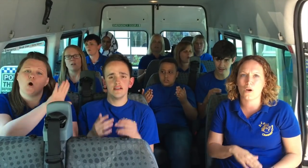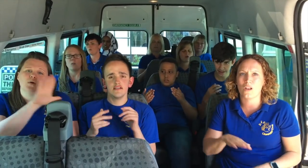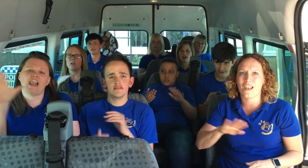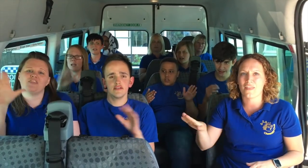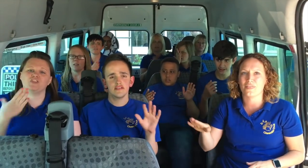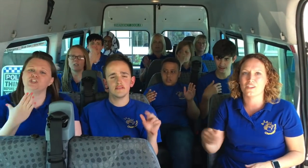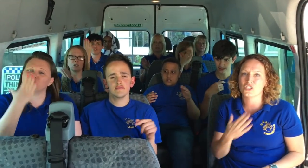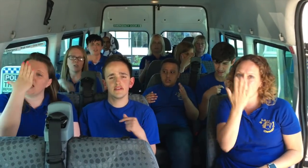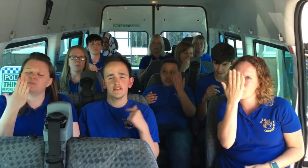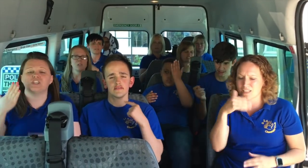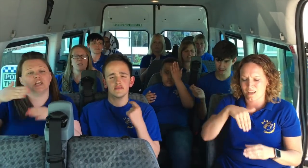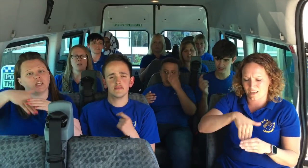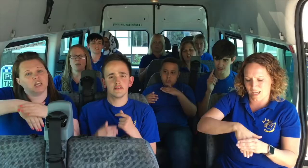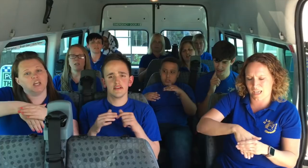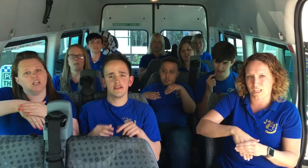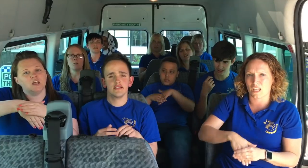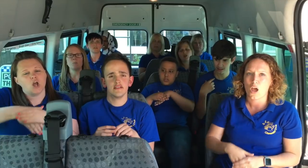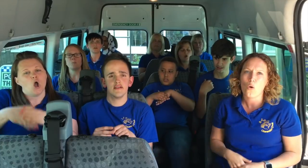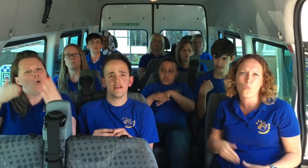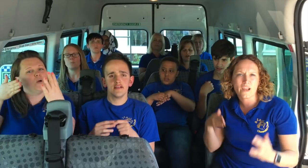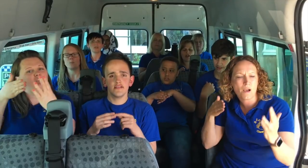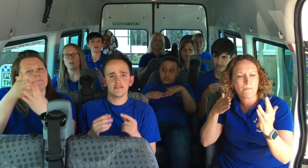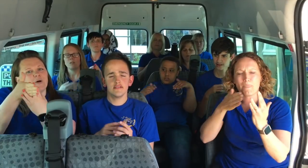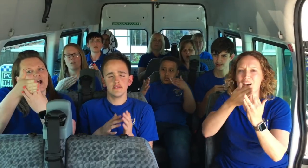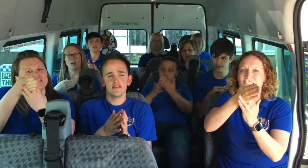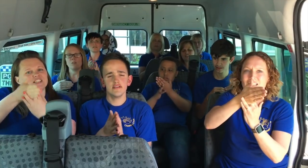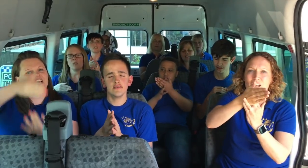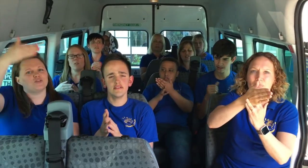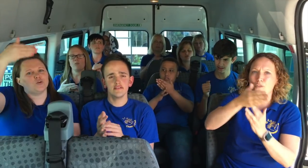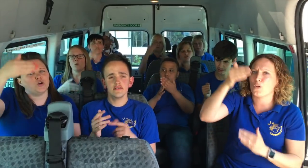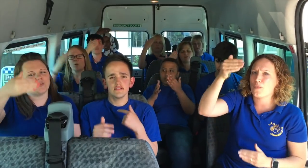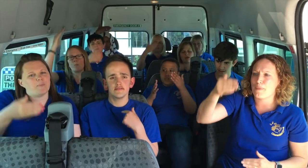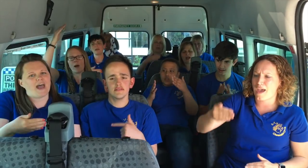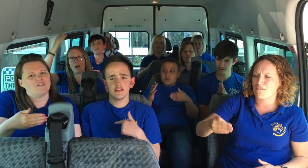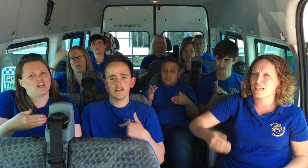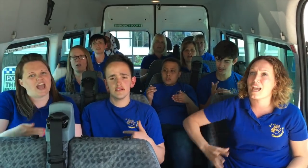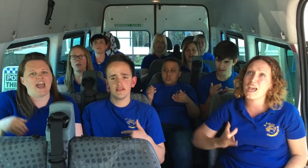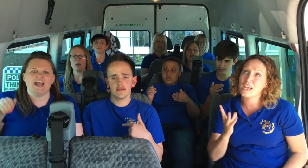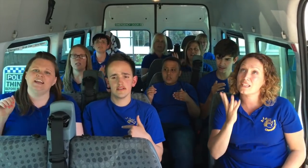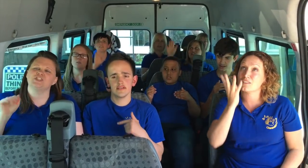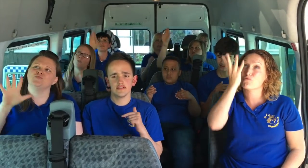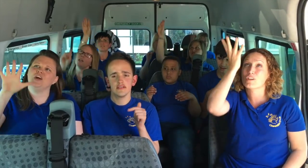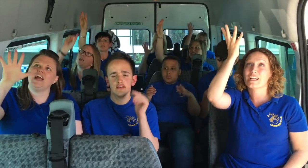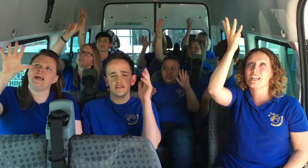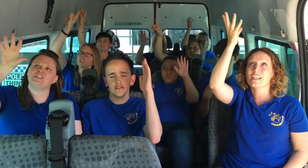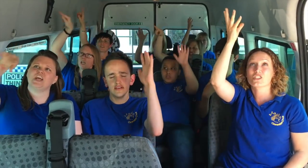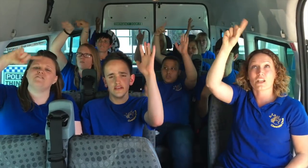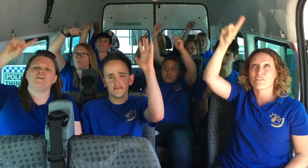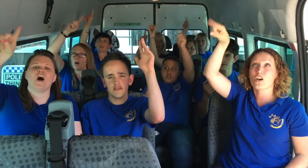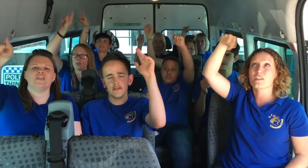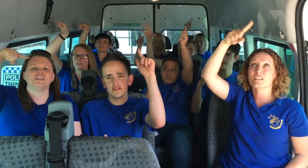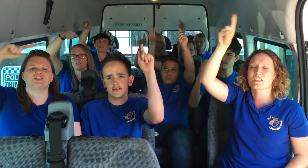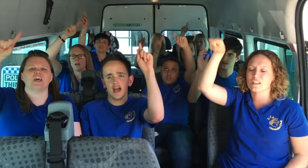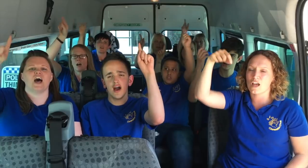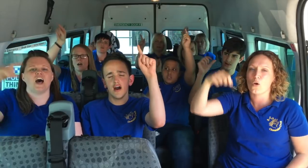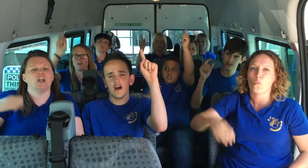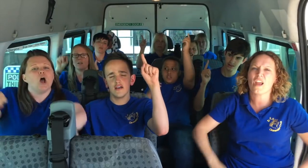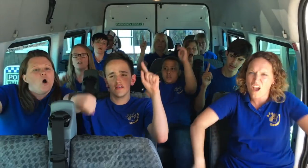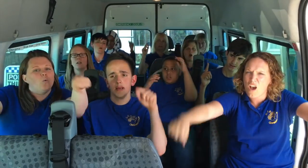won't let the prince in We are bursting through the barricades And breathing for the sun Say you're